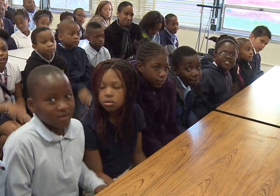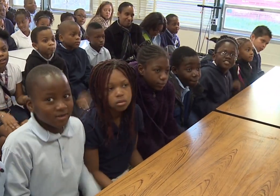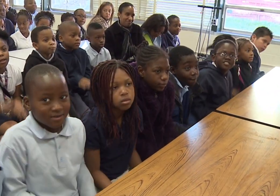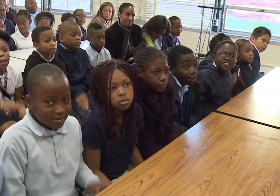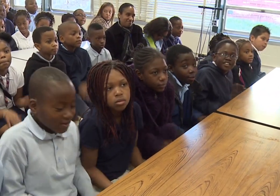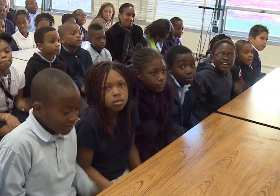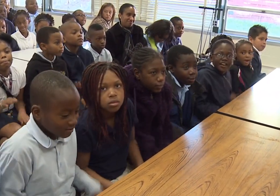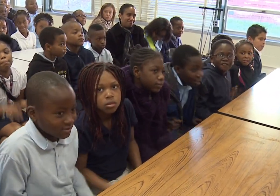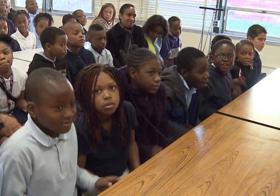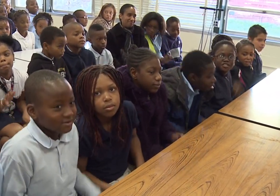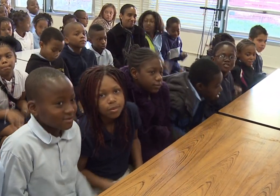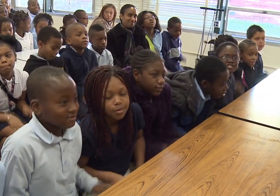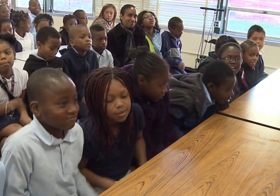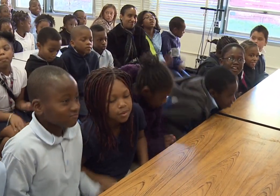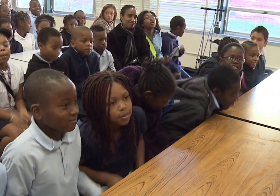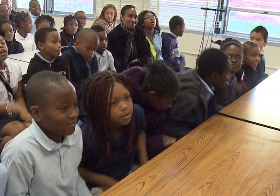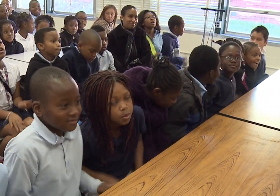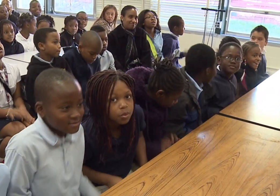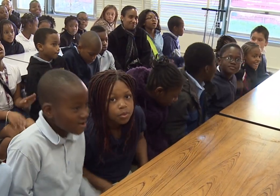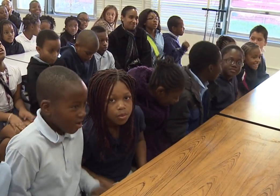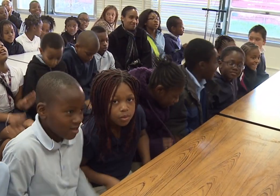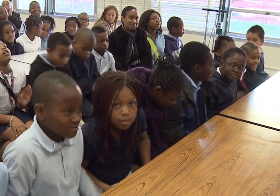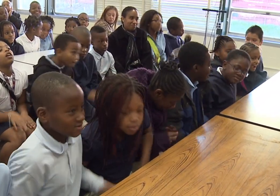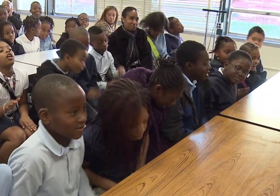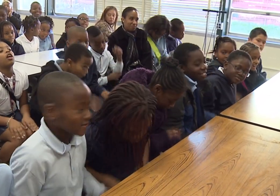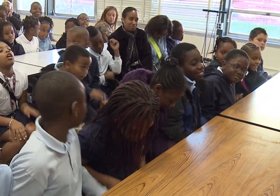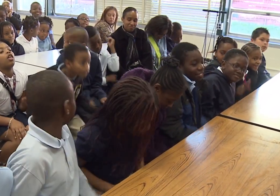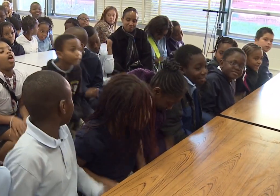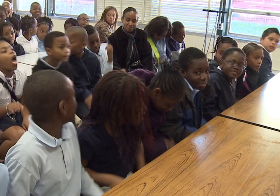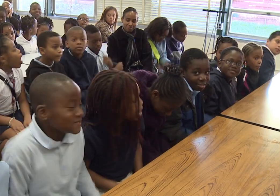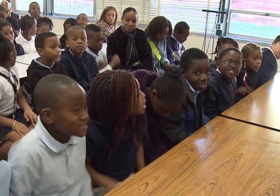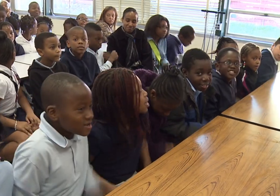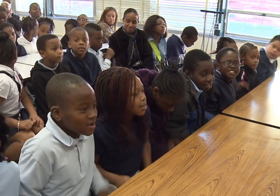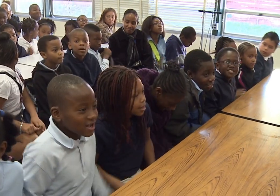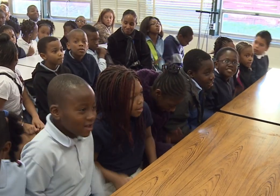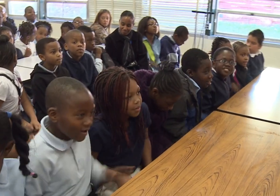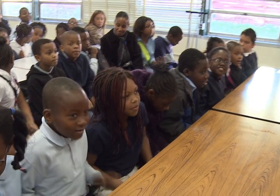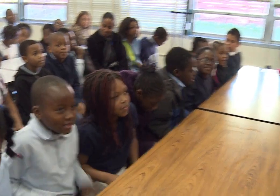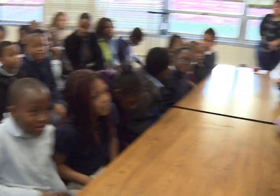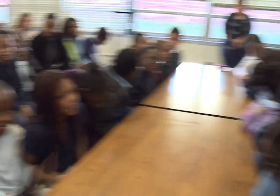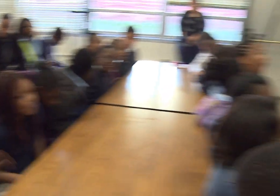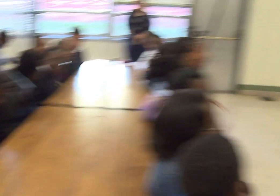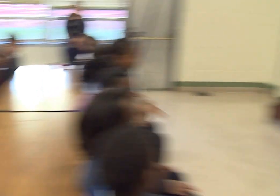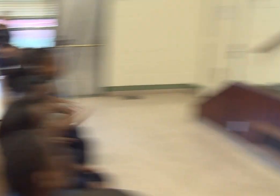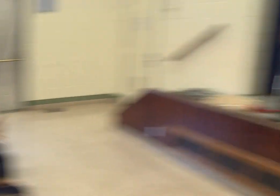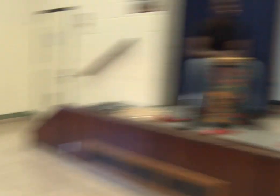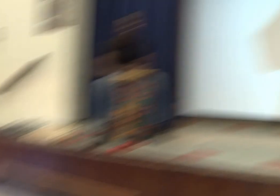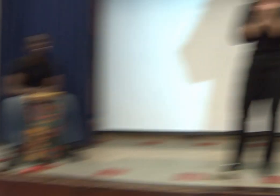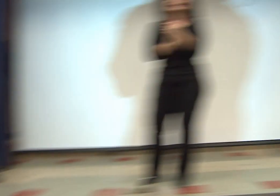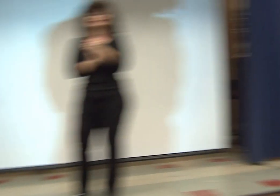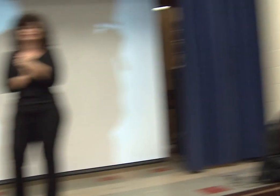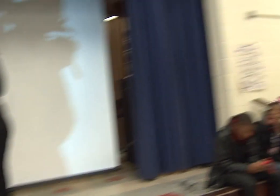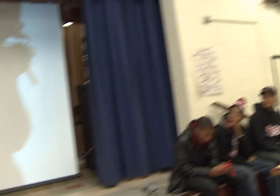great?